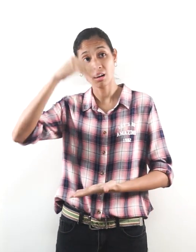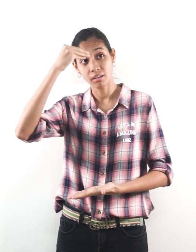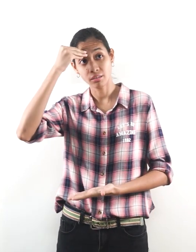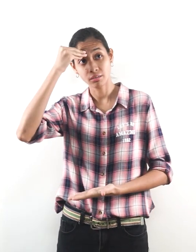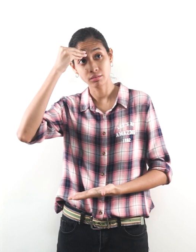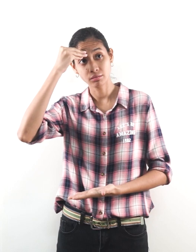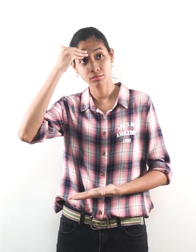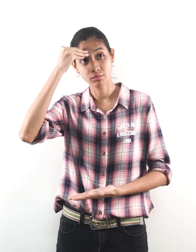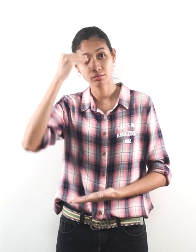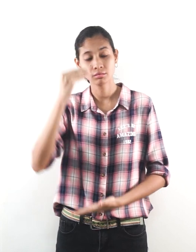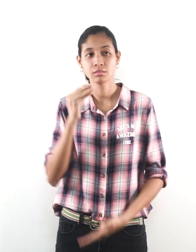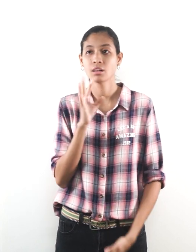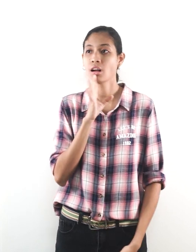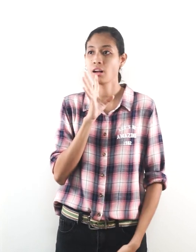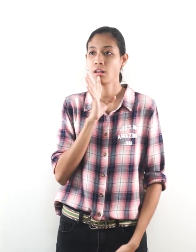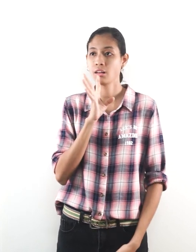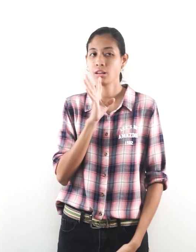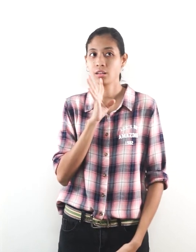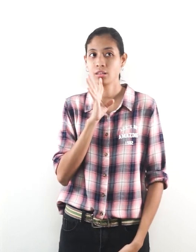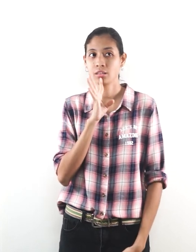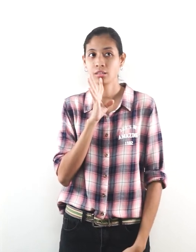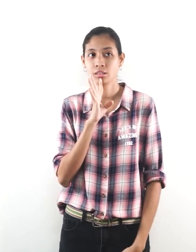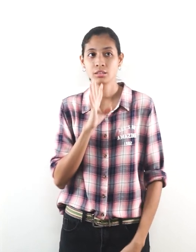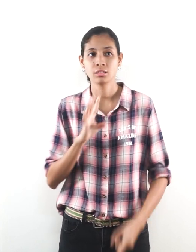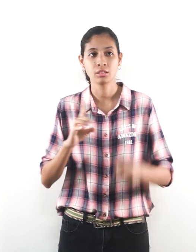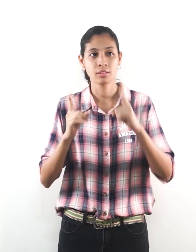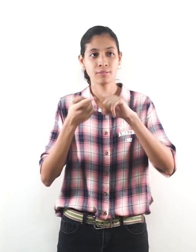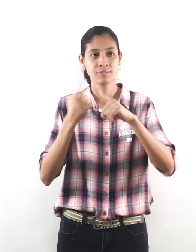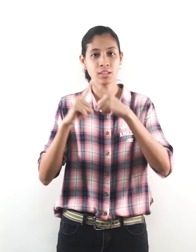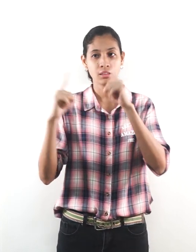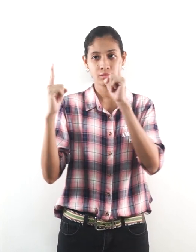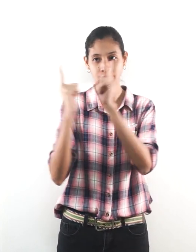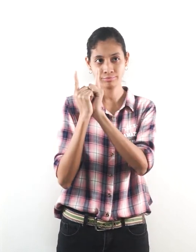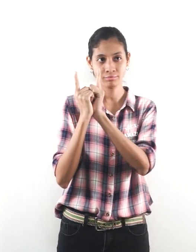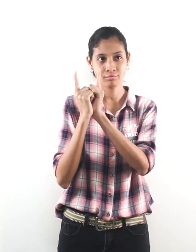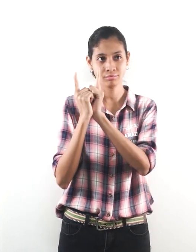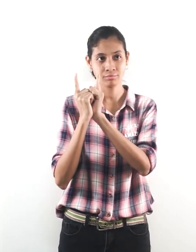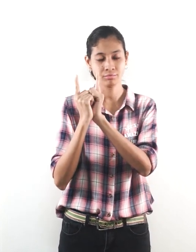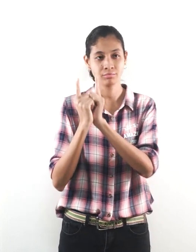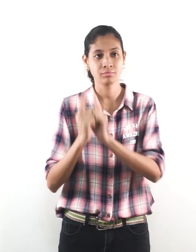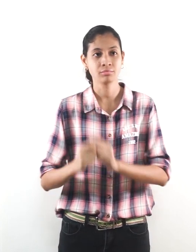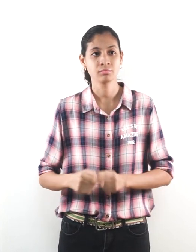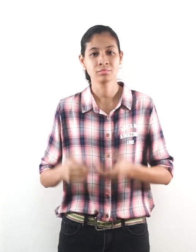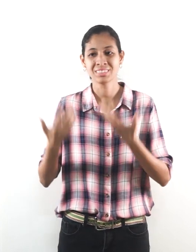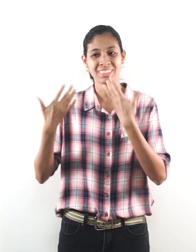Learn, Speak, Friends to Meet, Leave Me.